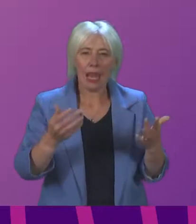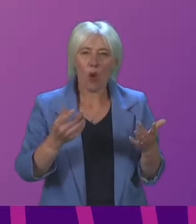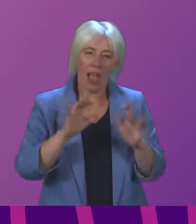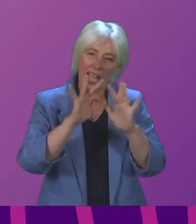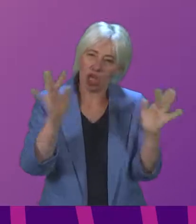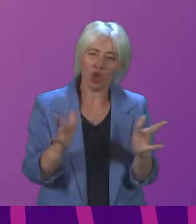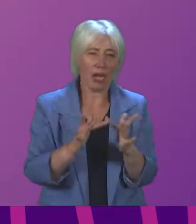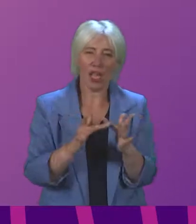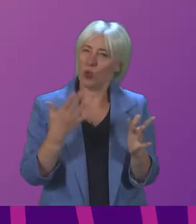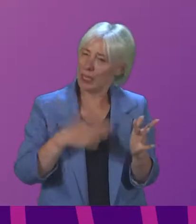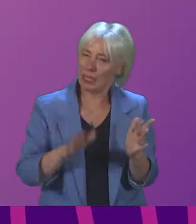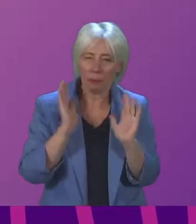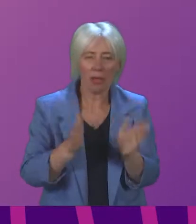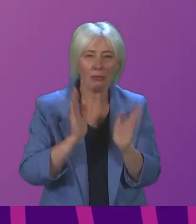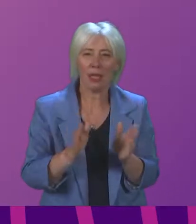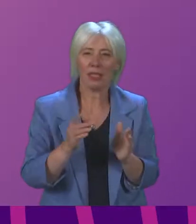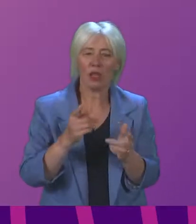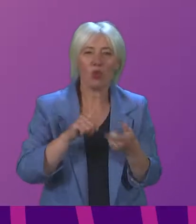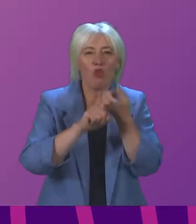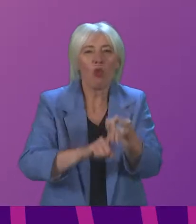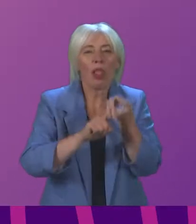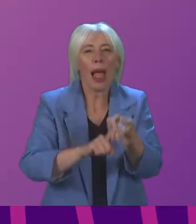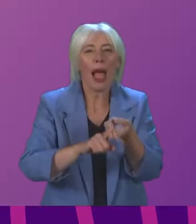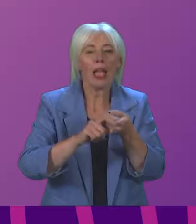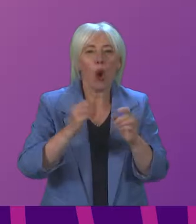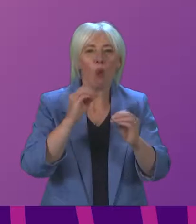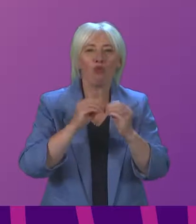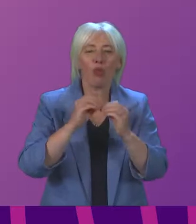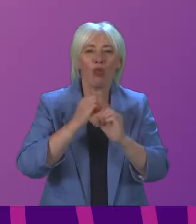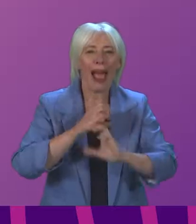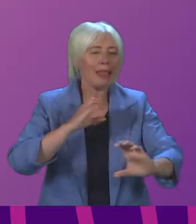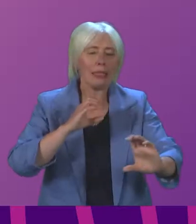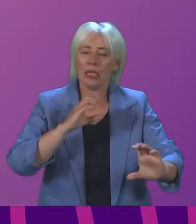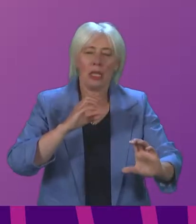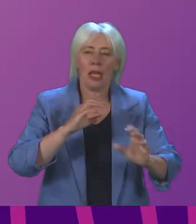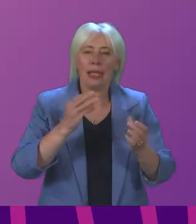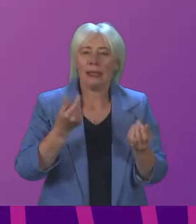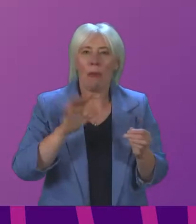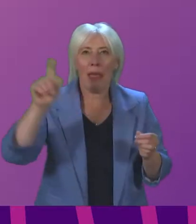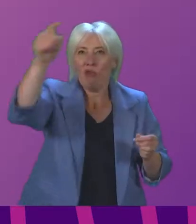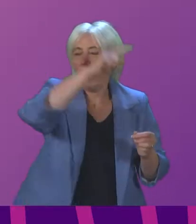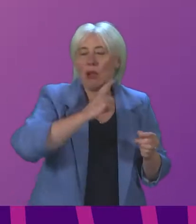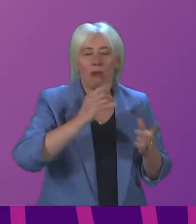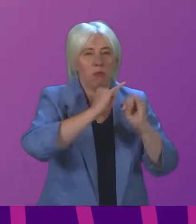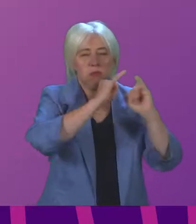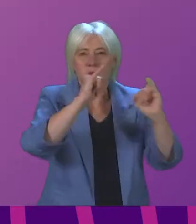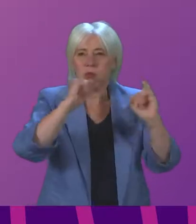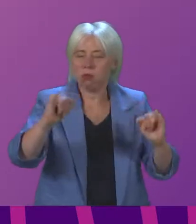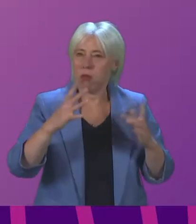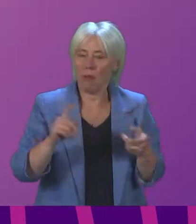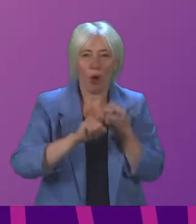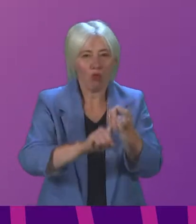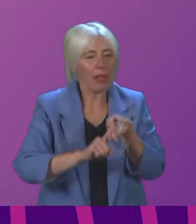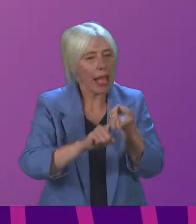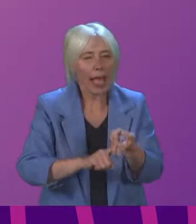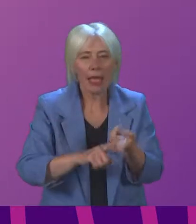internet. And the impact of the lack of a reliable broadband service was even more strongly felt in lockdown as many people